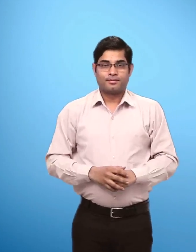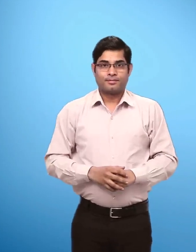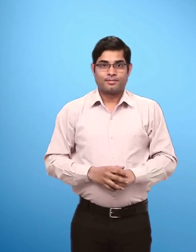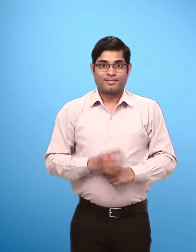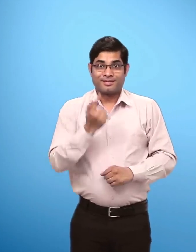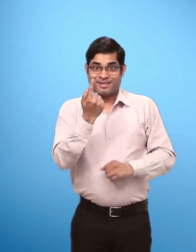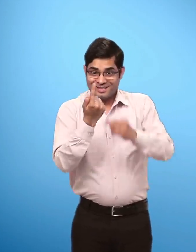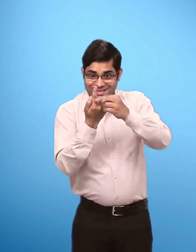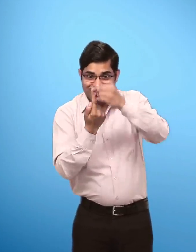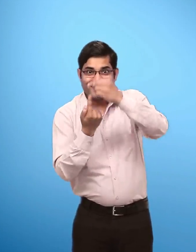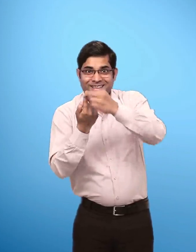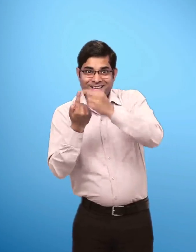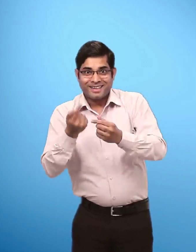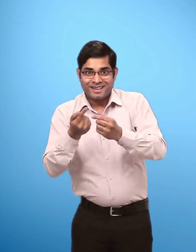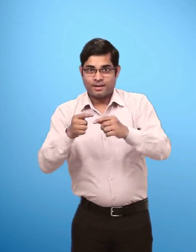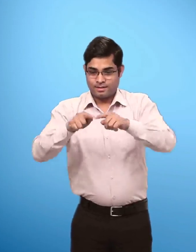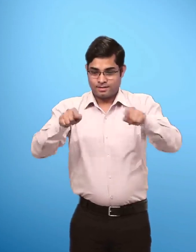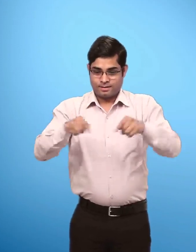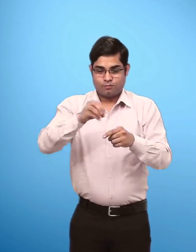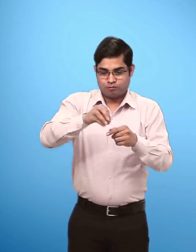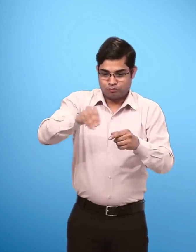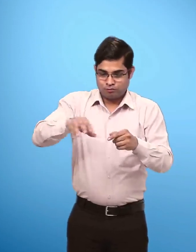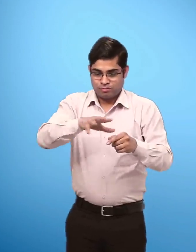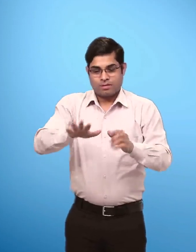A box of nails Is lying on the floor